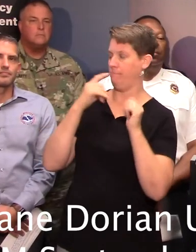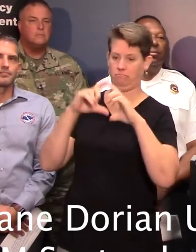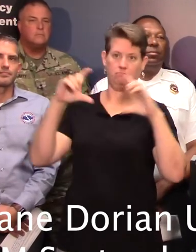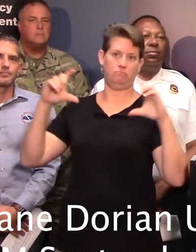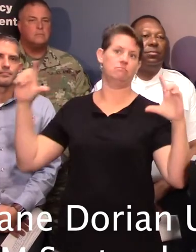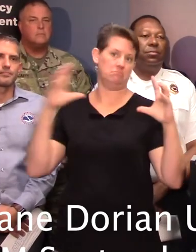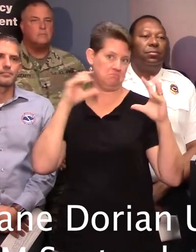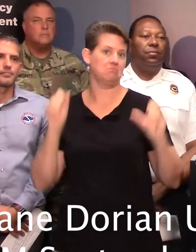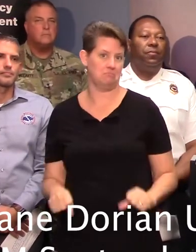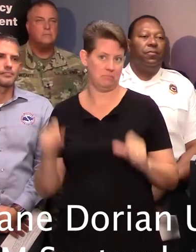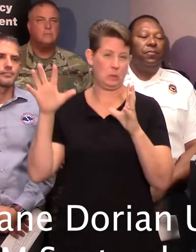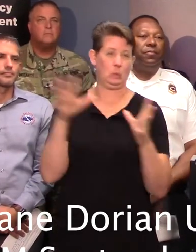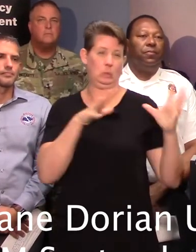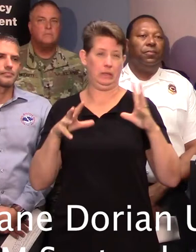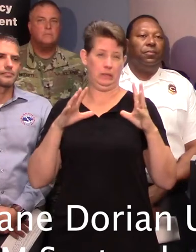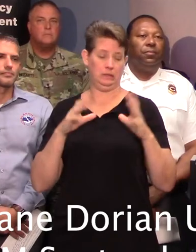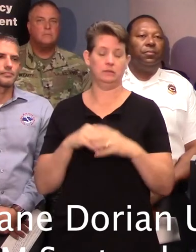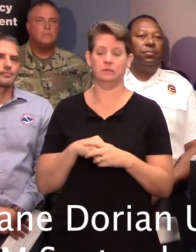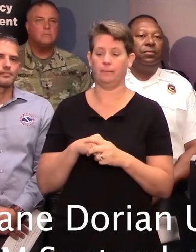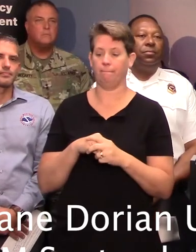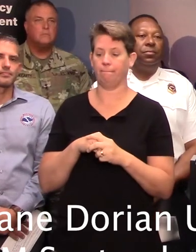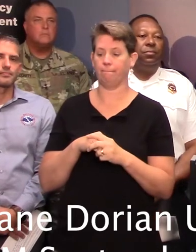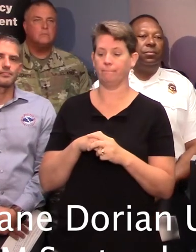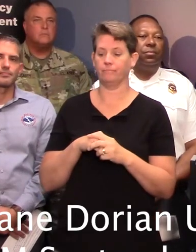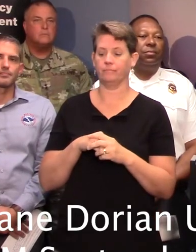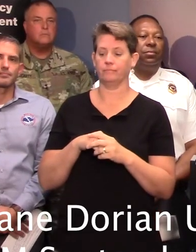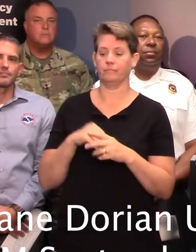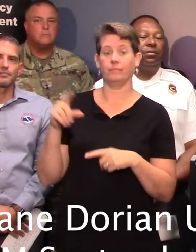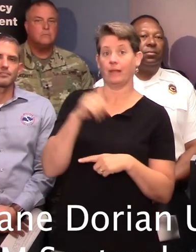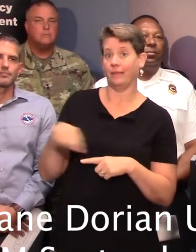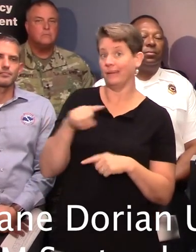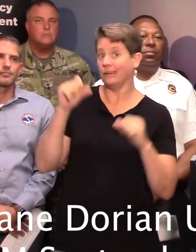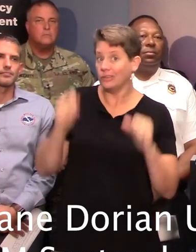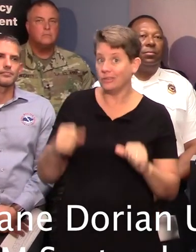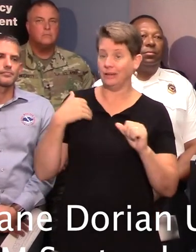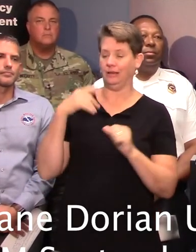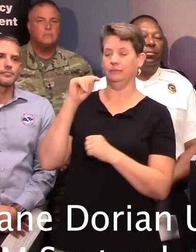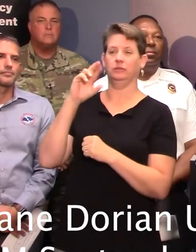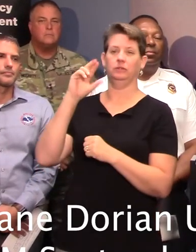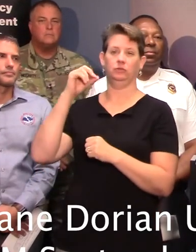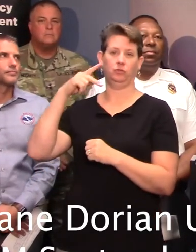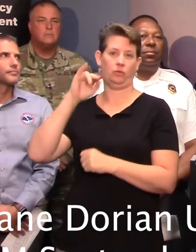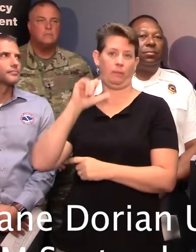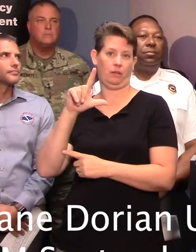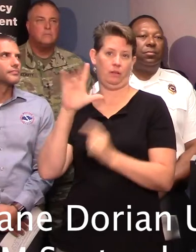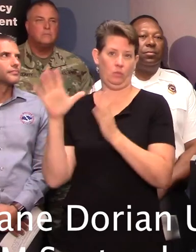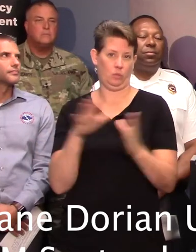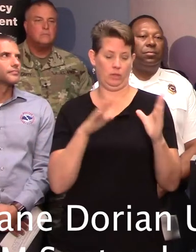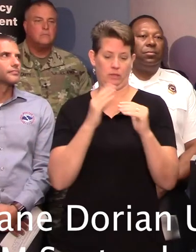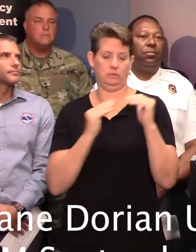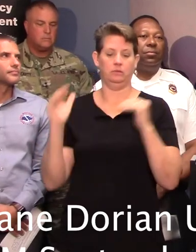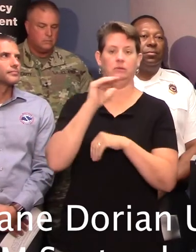there at this time. And they may go further inland and sustain tropical force winds. Those winds of over